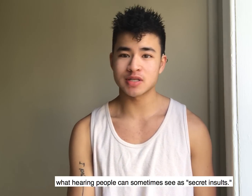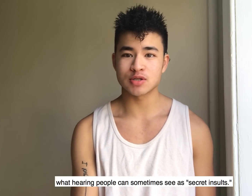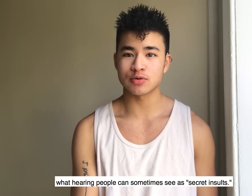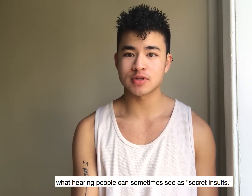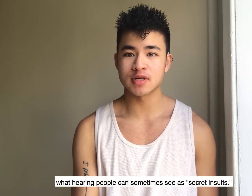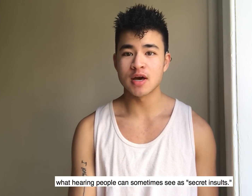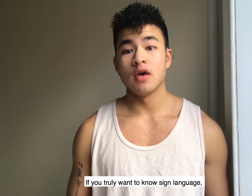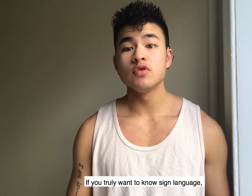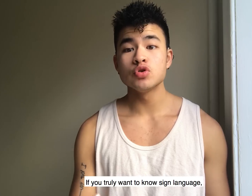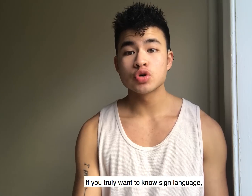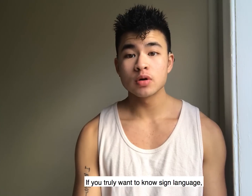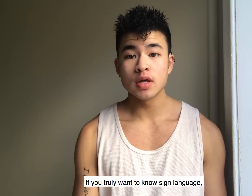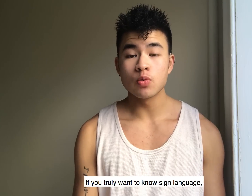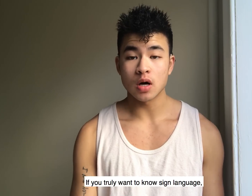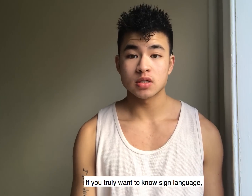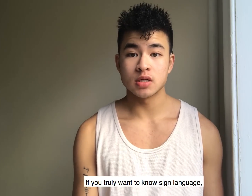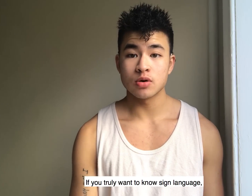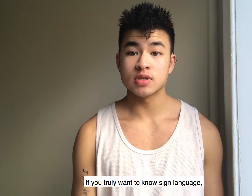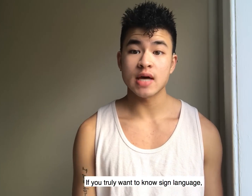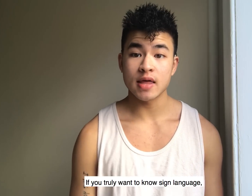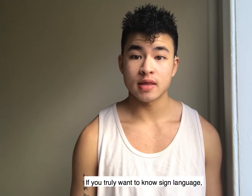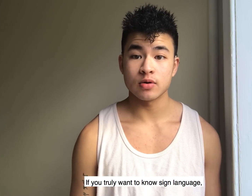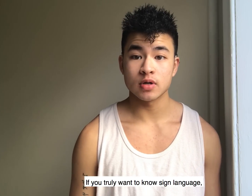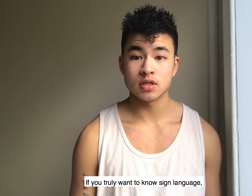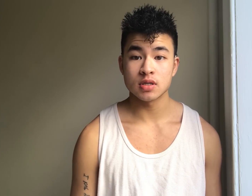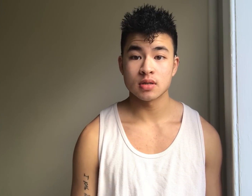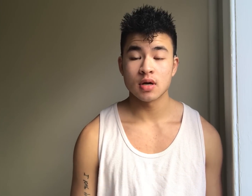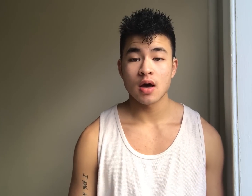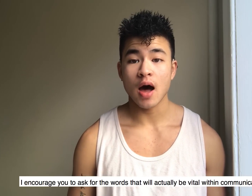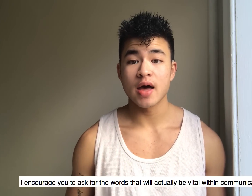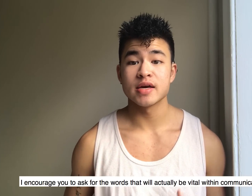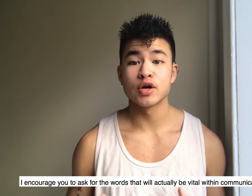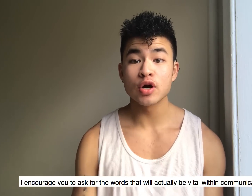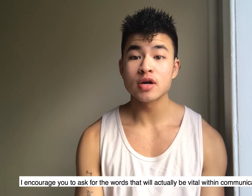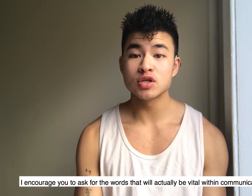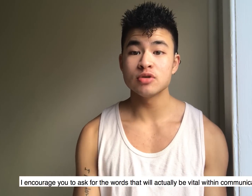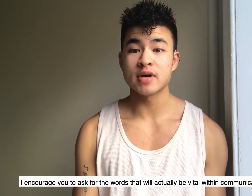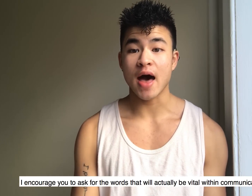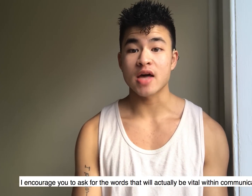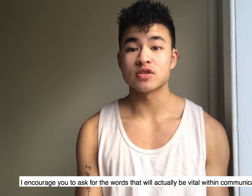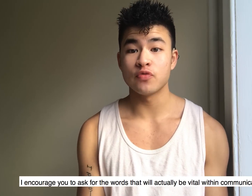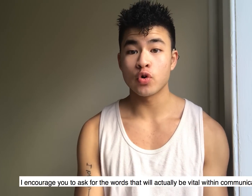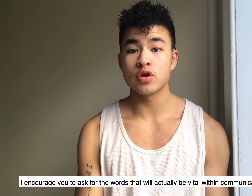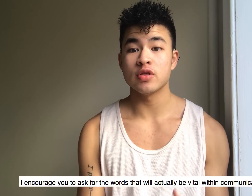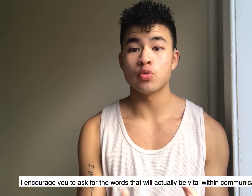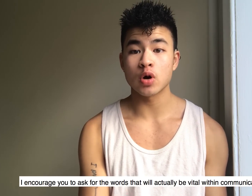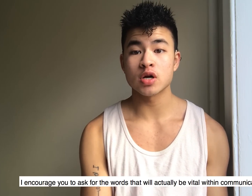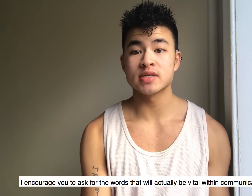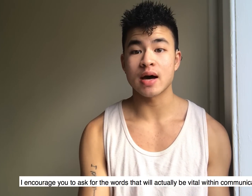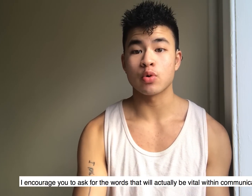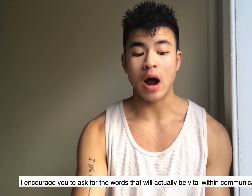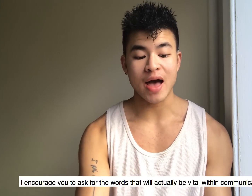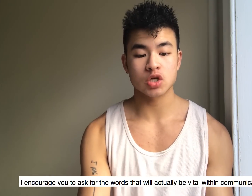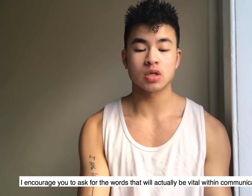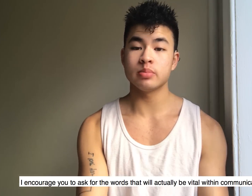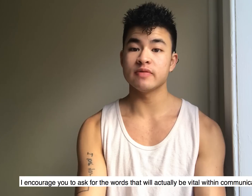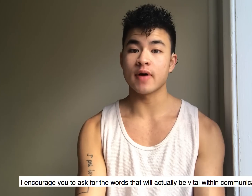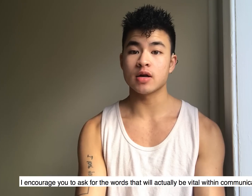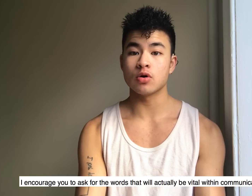insults if you truly want to know sign language I encourage you to ask for the words that will actually be vital